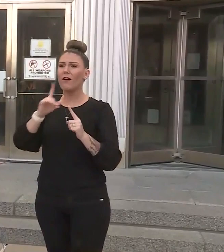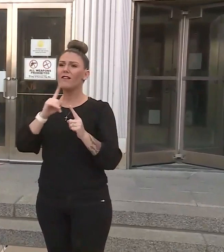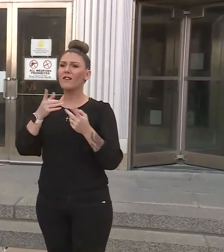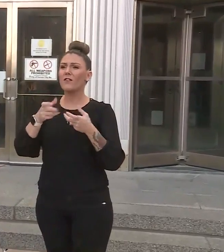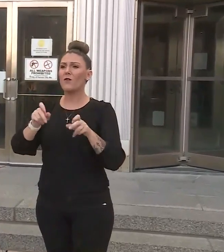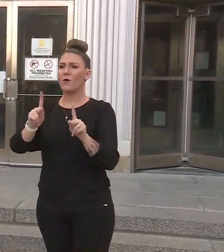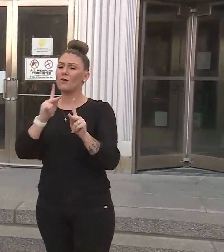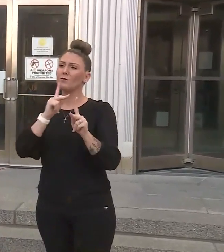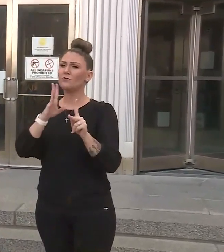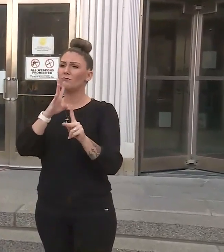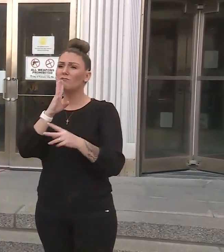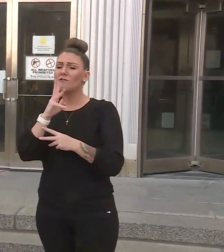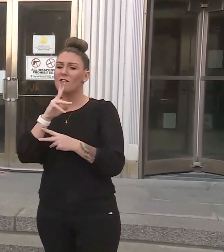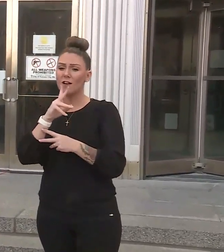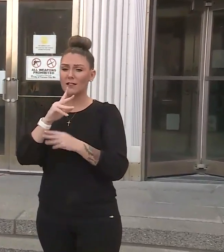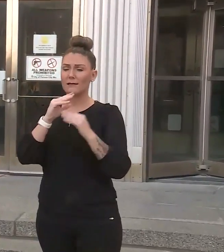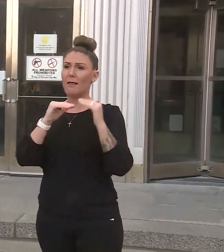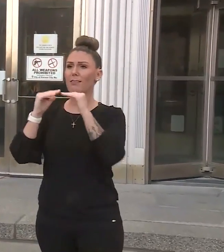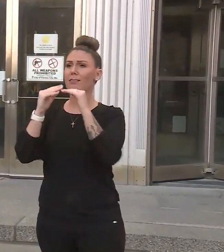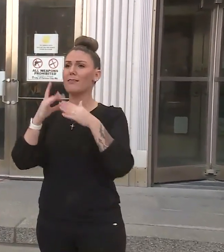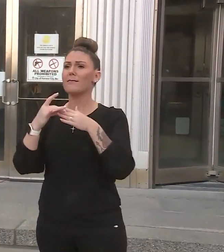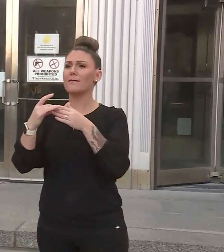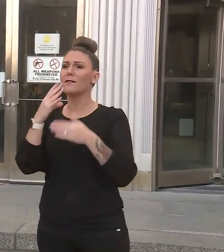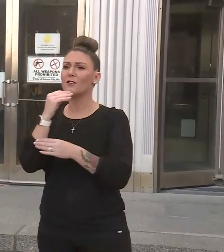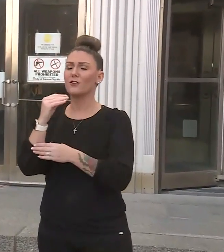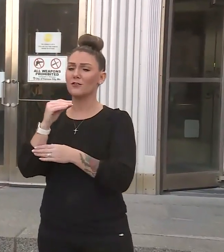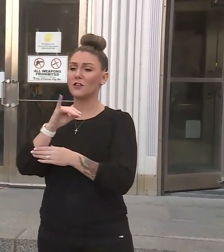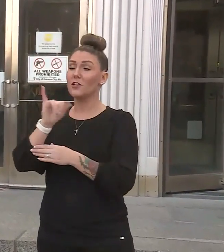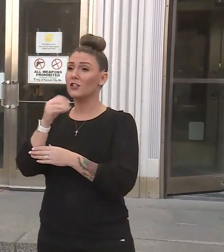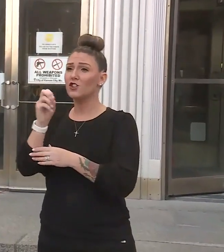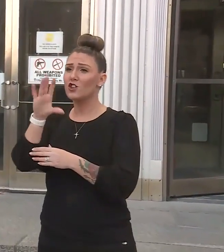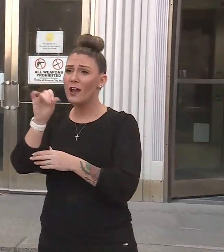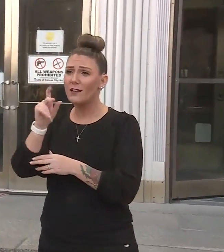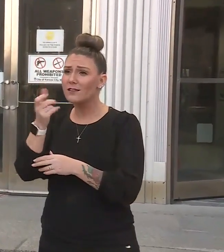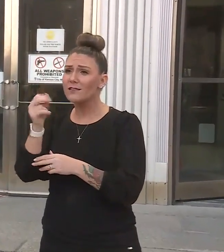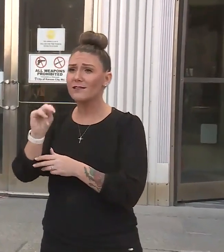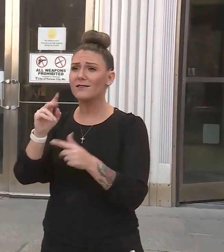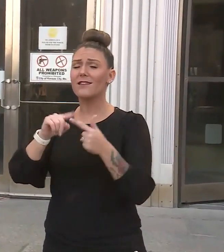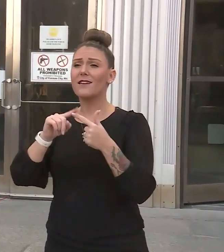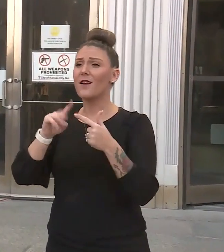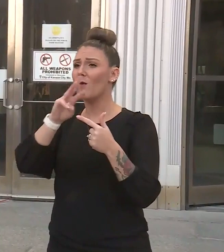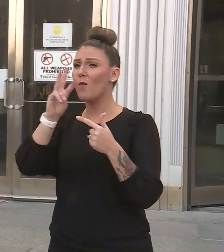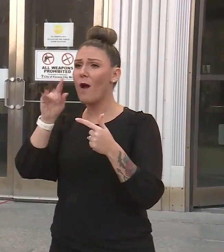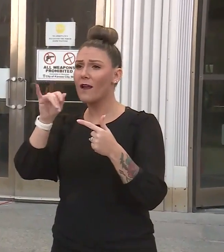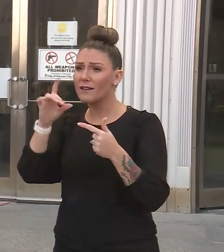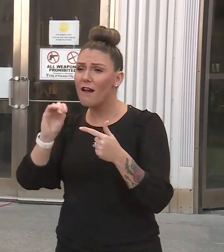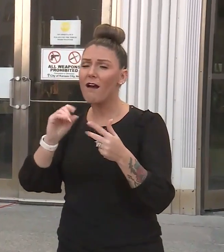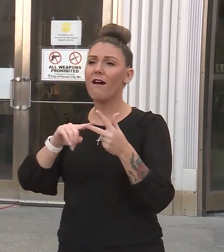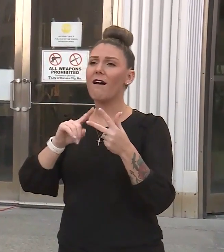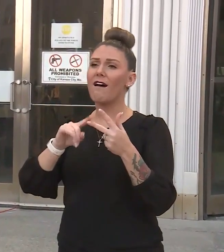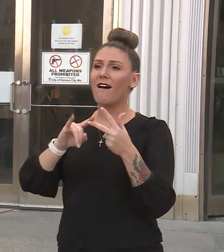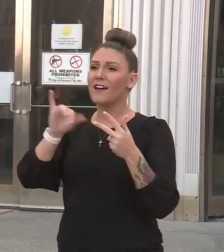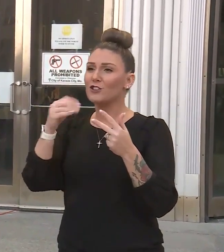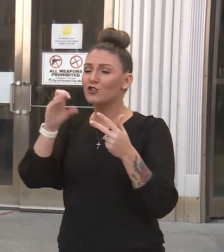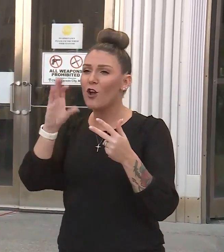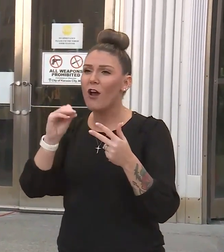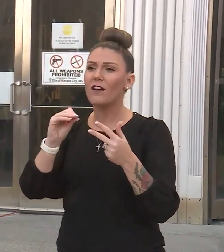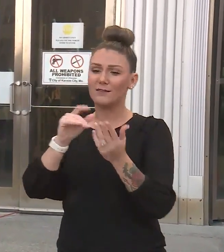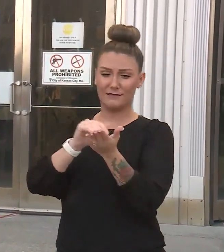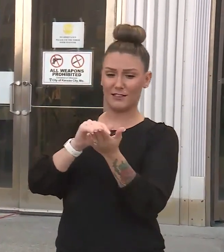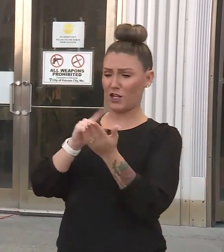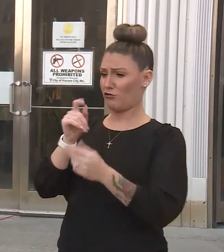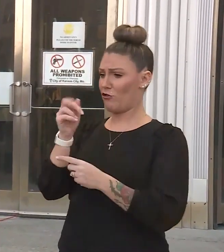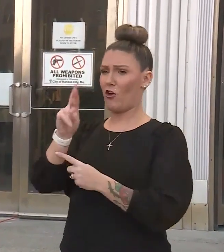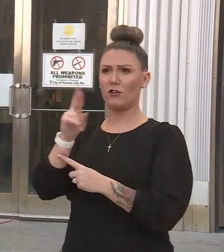to leaders in a number of different areas, most recently Jackson County, Wyandotte County, and Johnson County just last night. I know Dr. Archer has talked to health directors